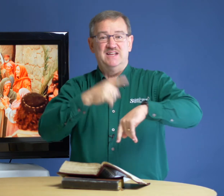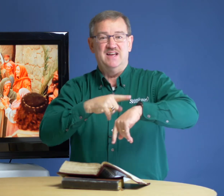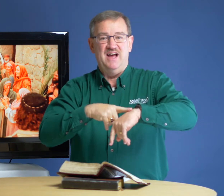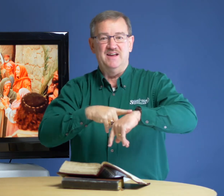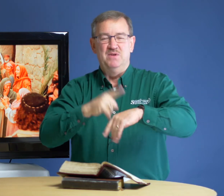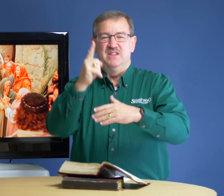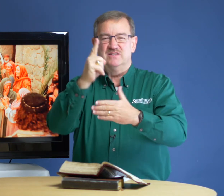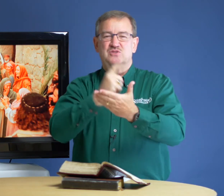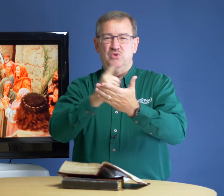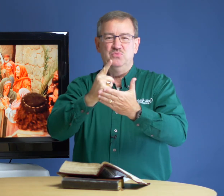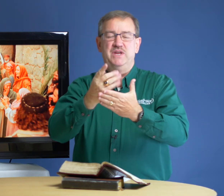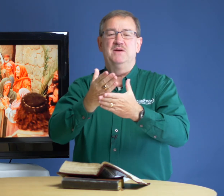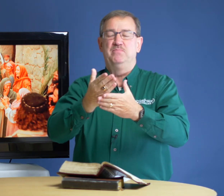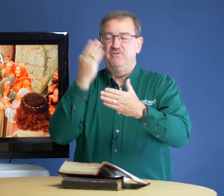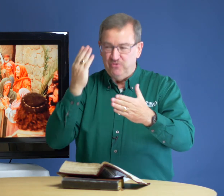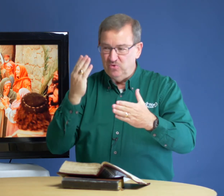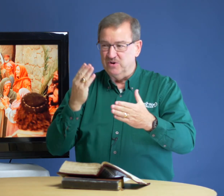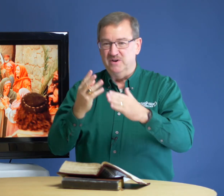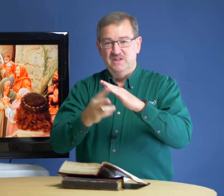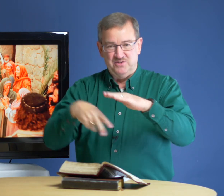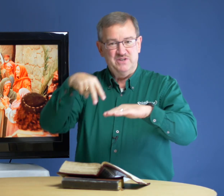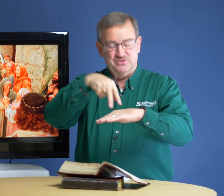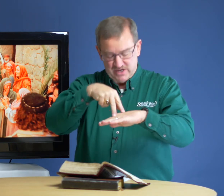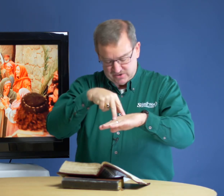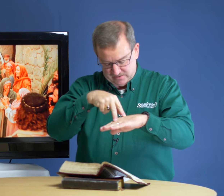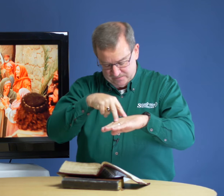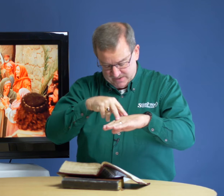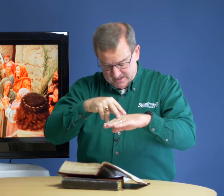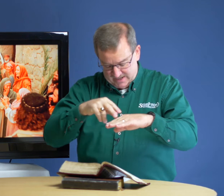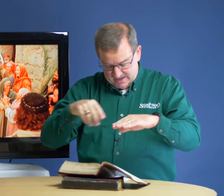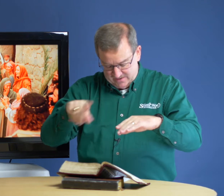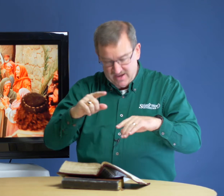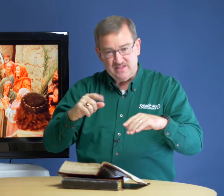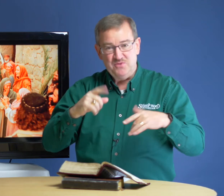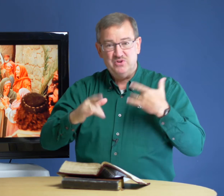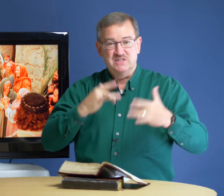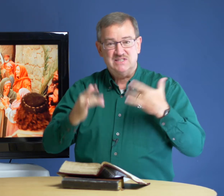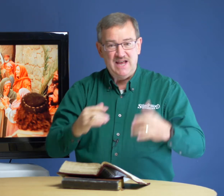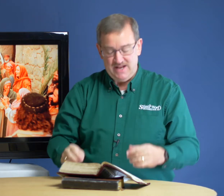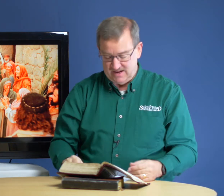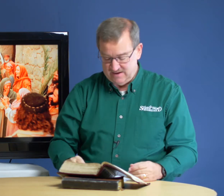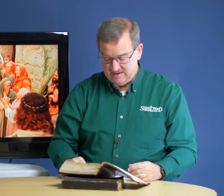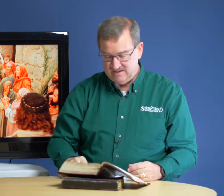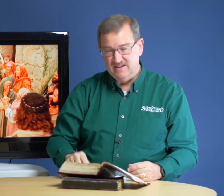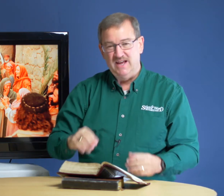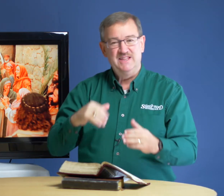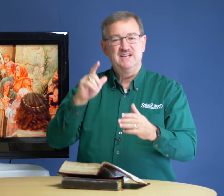time. This is one week before the resurrection. And they were excited. And then